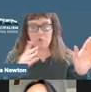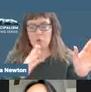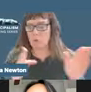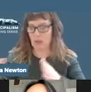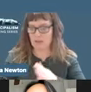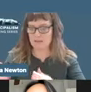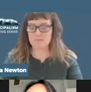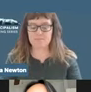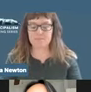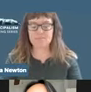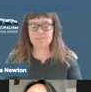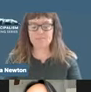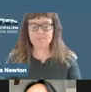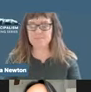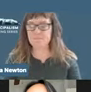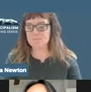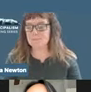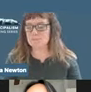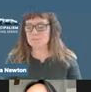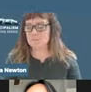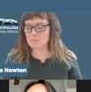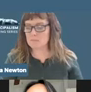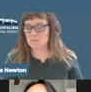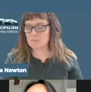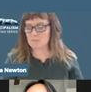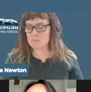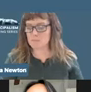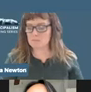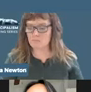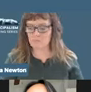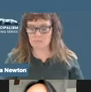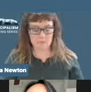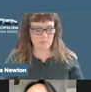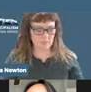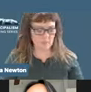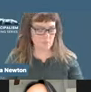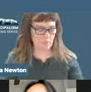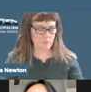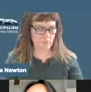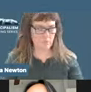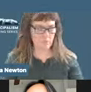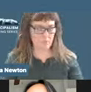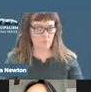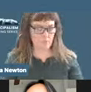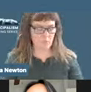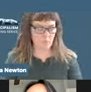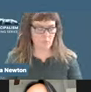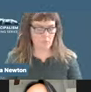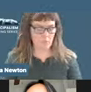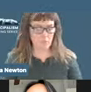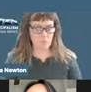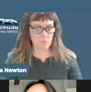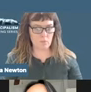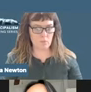Y, eh, en los últimos años se ha usado municipalismo como un, eh,